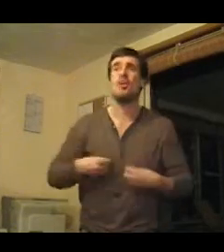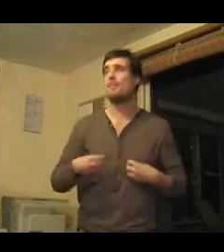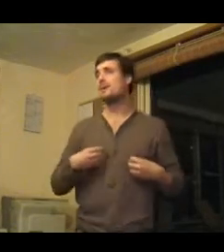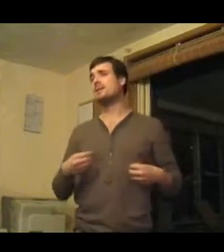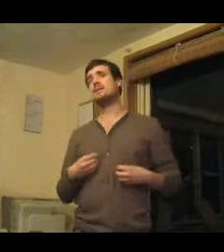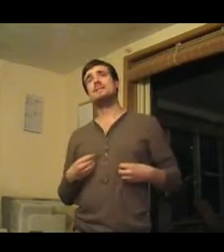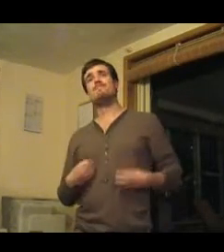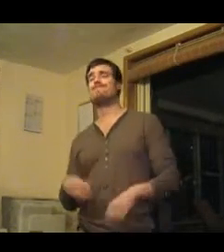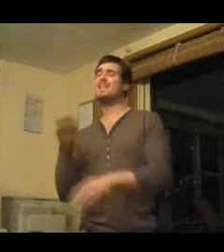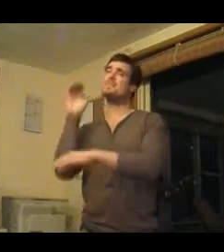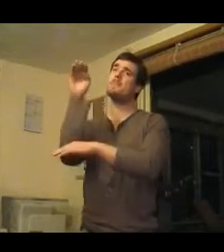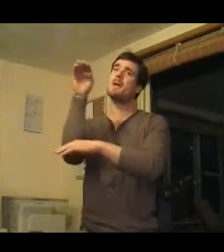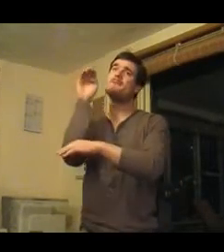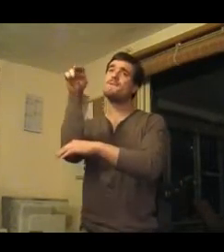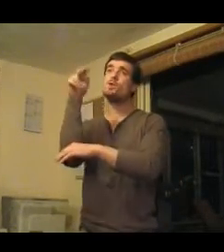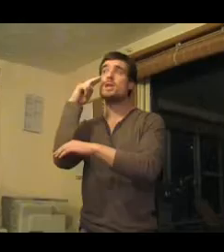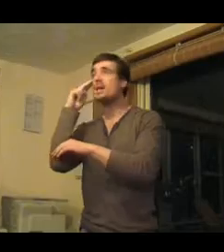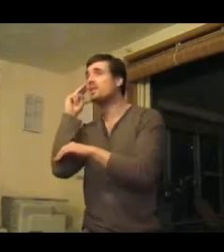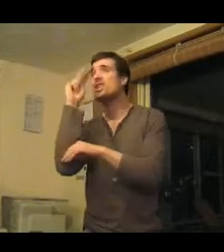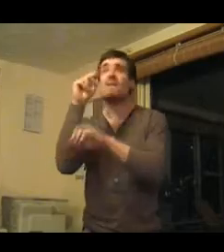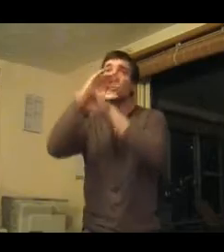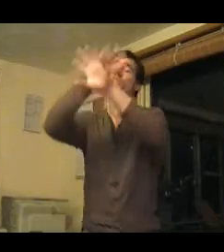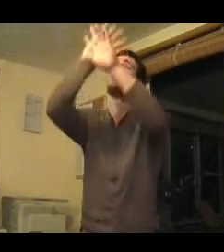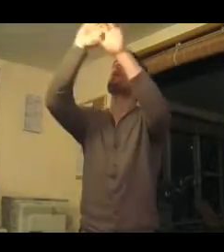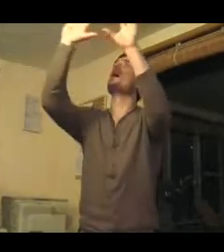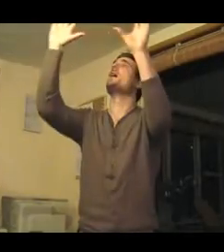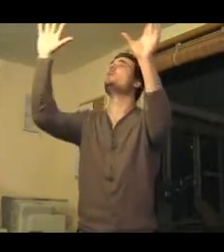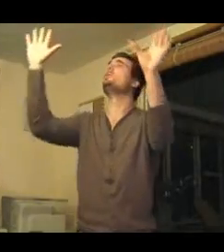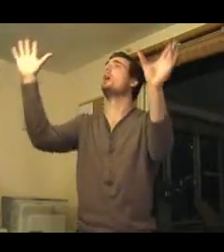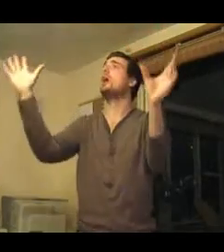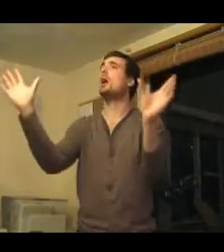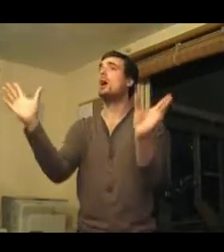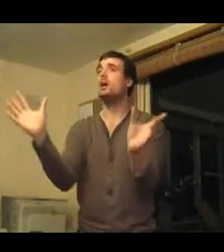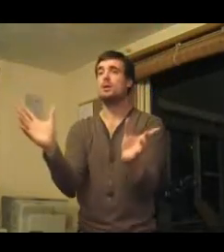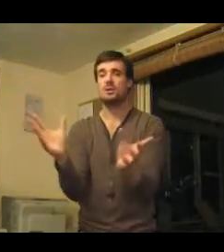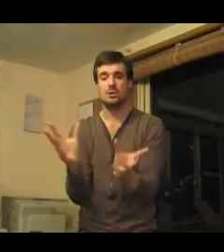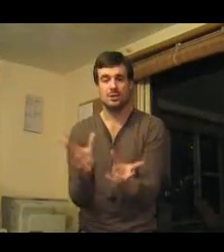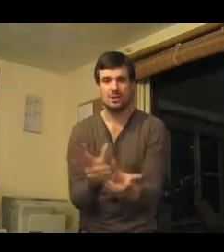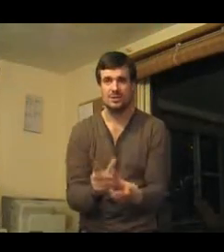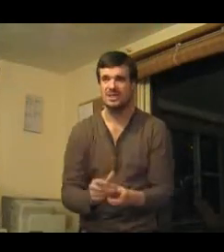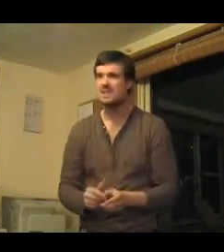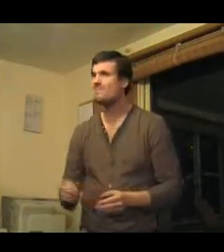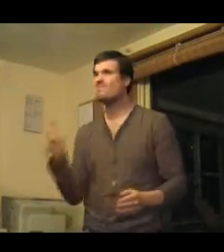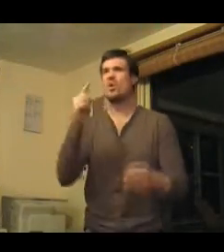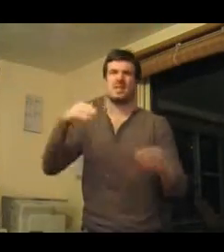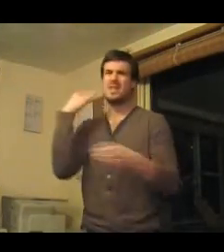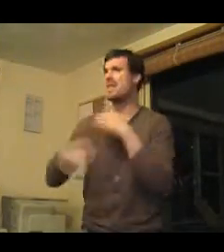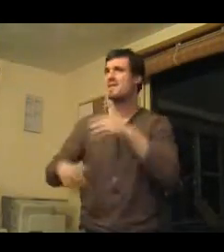That Sends My Future Into Clearer Dimensions You Never Know